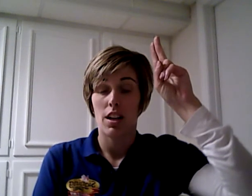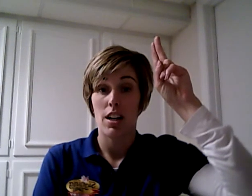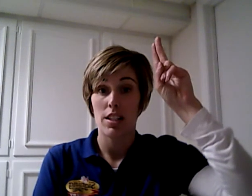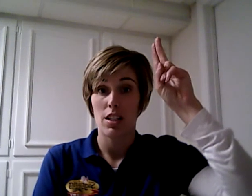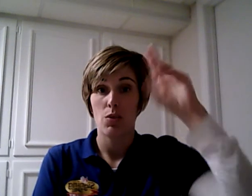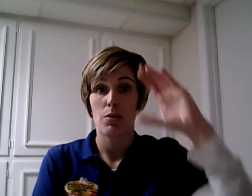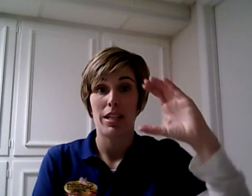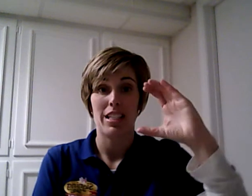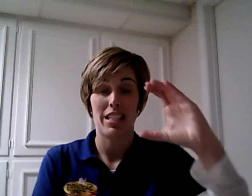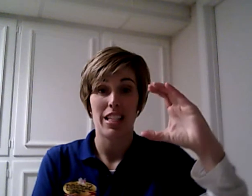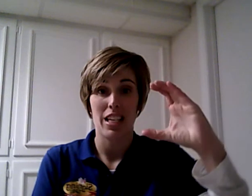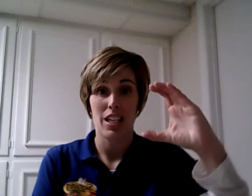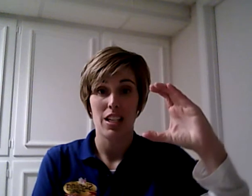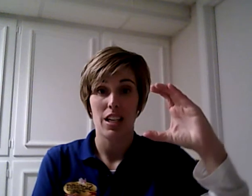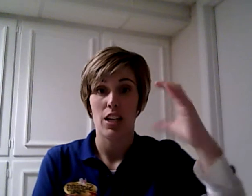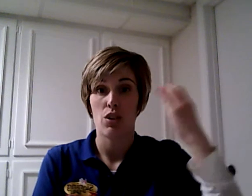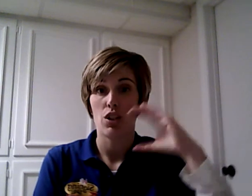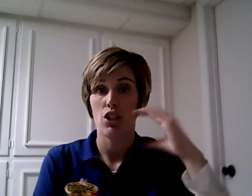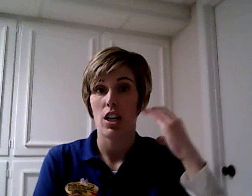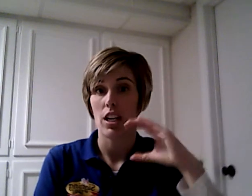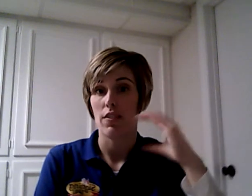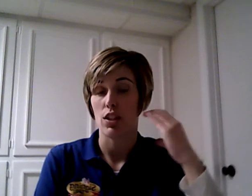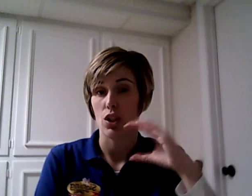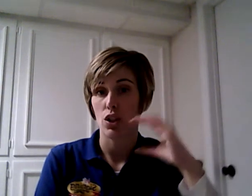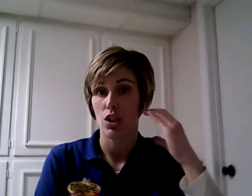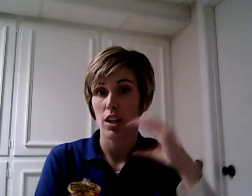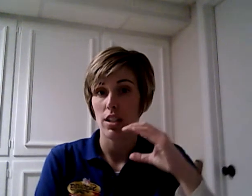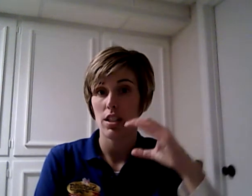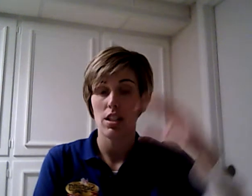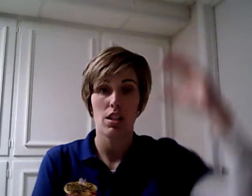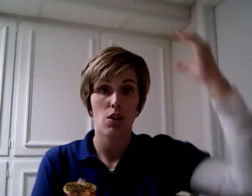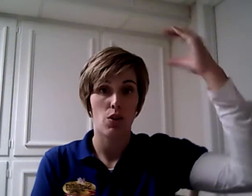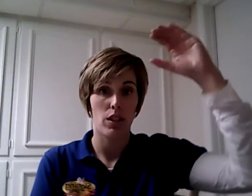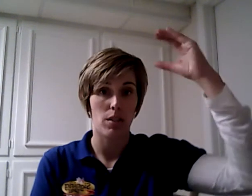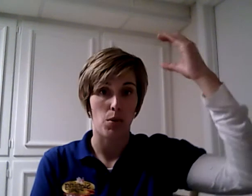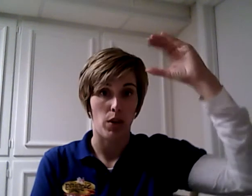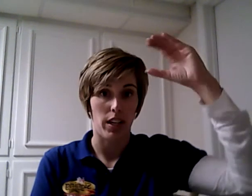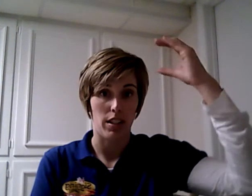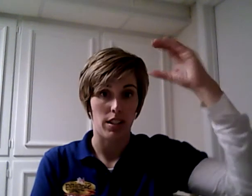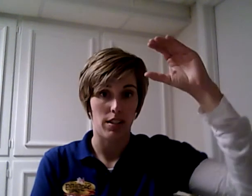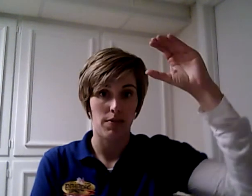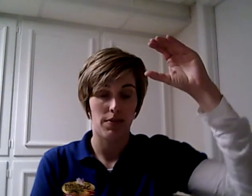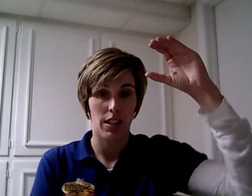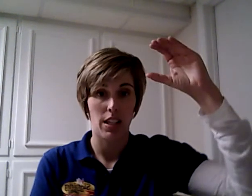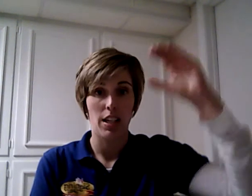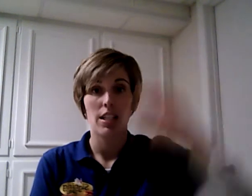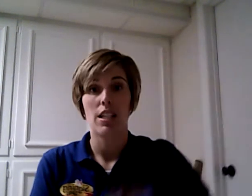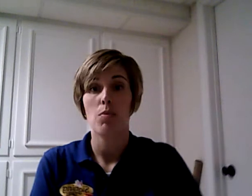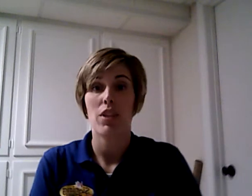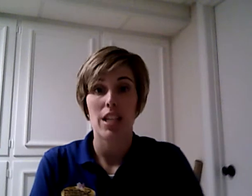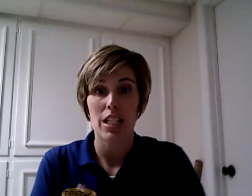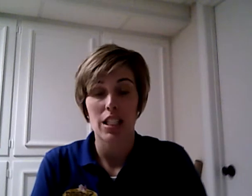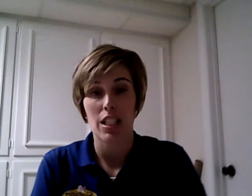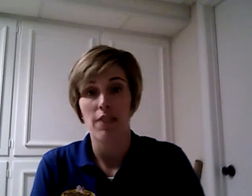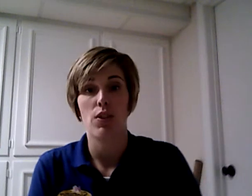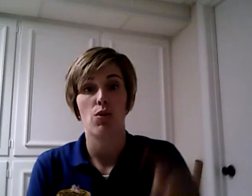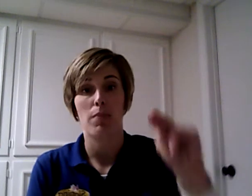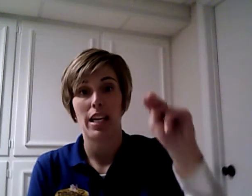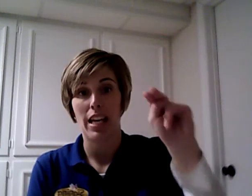Cousin would be a C and you just shake it if it's a girl cousin or it's a boy cousin. Same with niece and nephew. make an